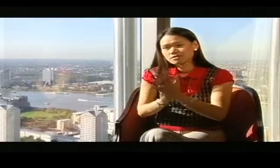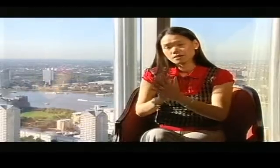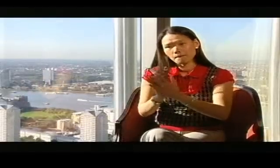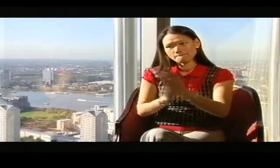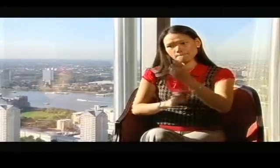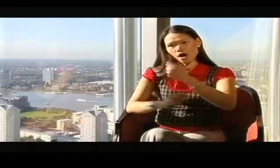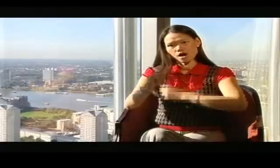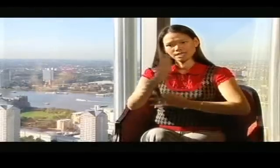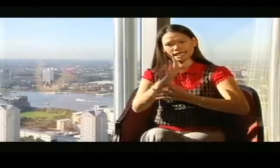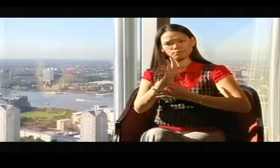really fast.